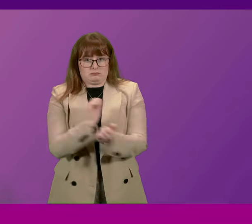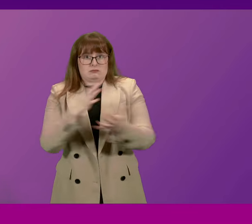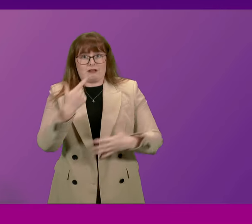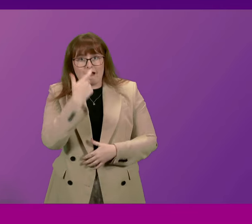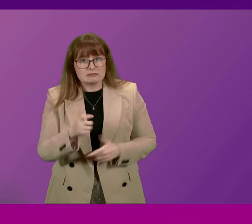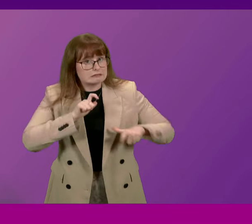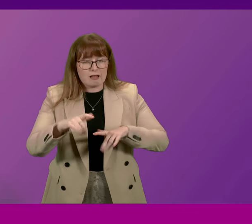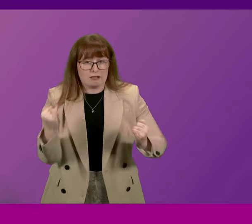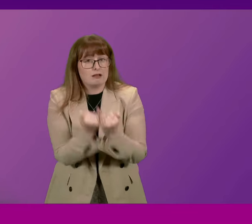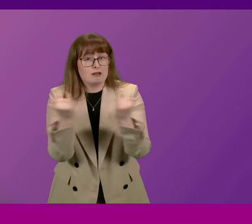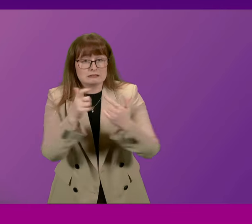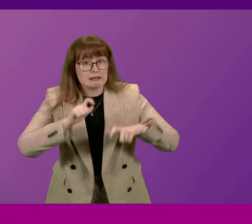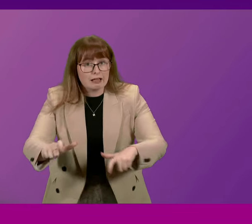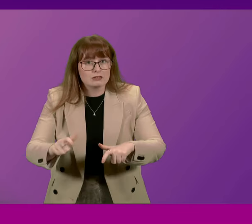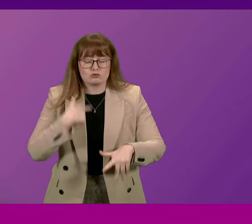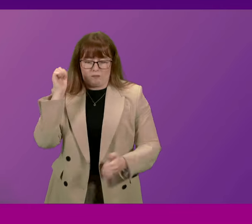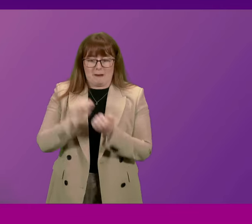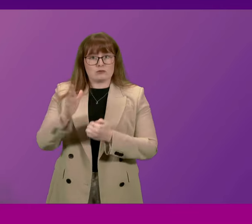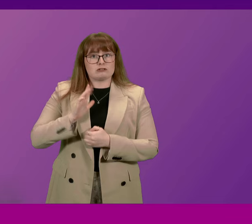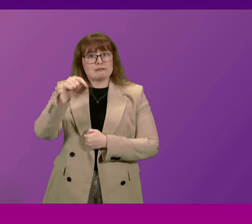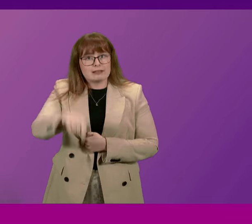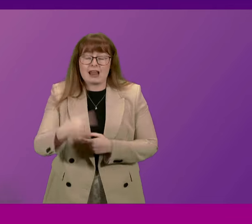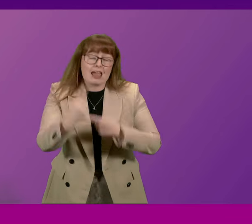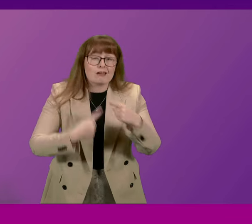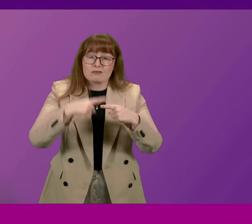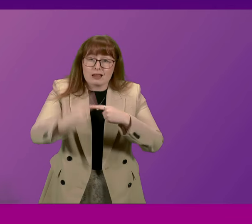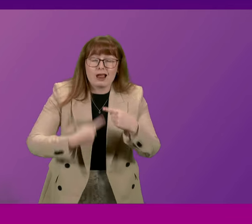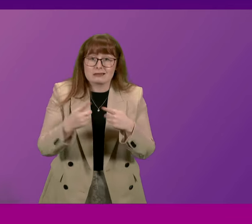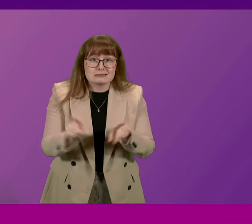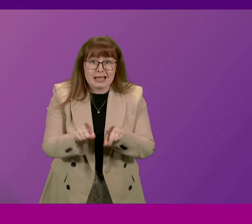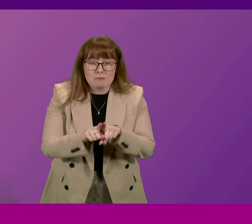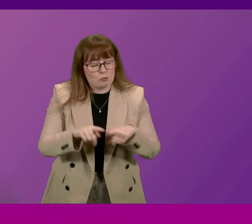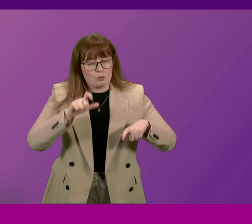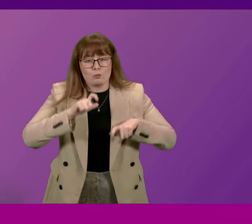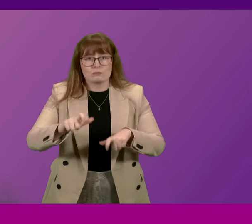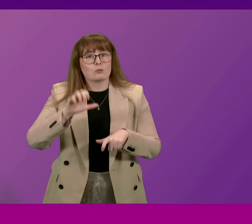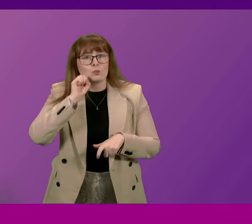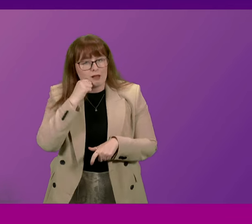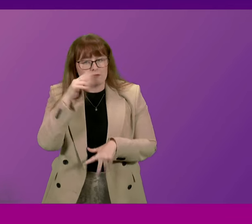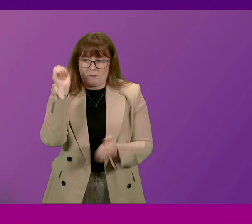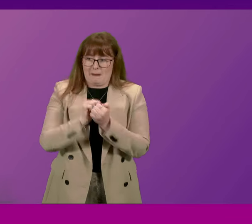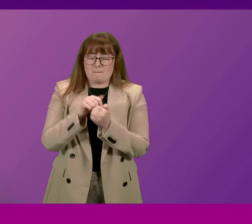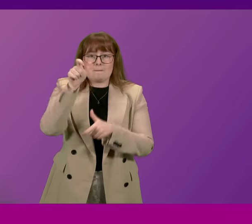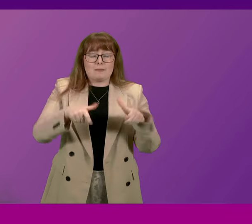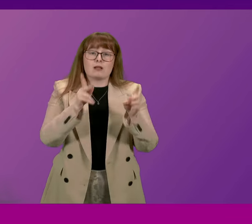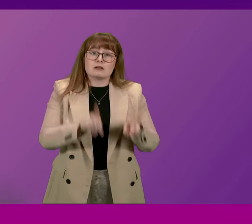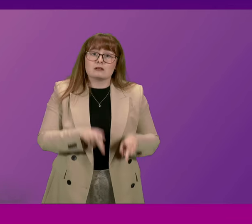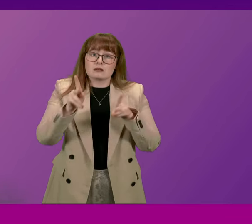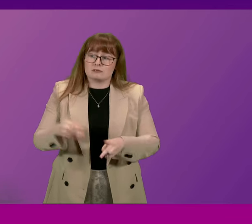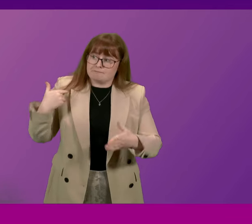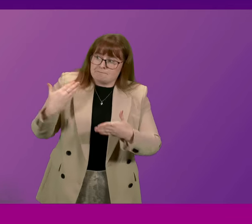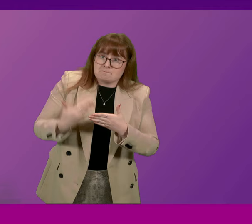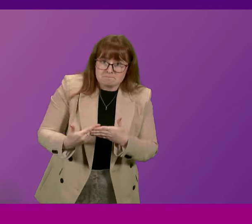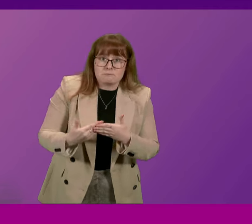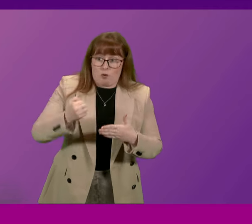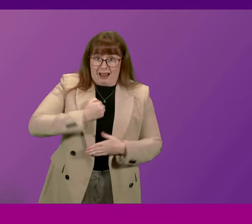So this Remembrance Sunday and every Remembrance Sunday, we will choose to remember those who have fallen in supreme service